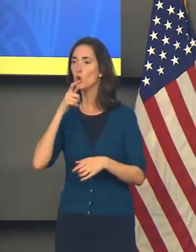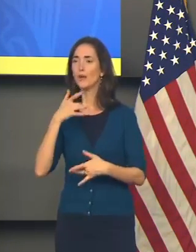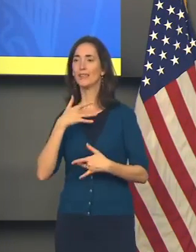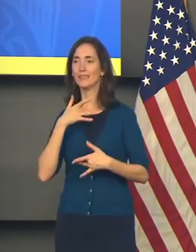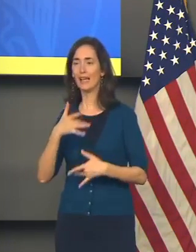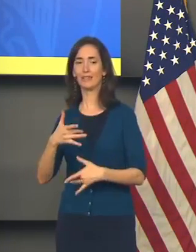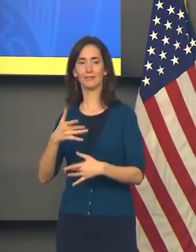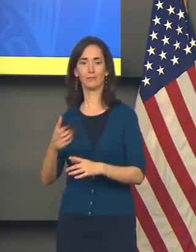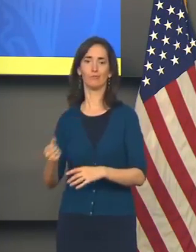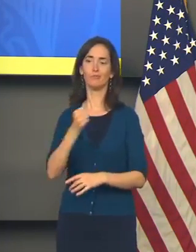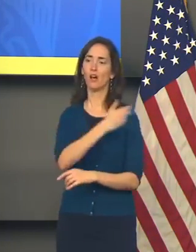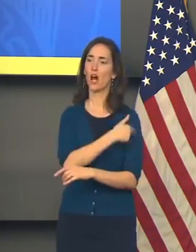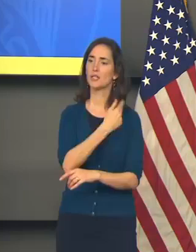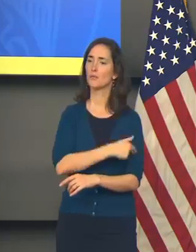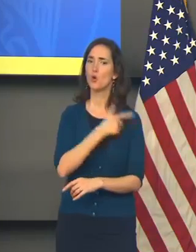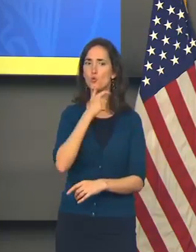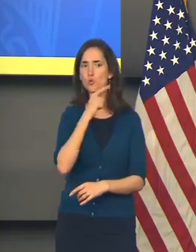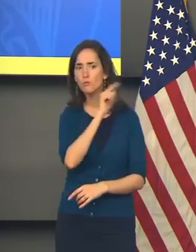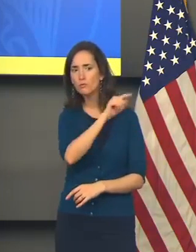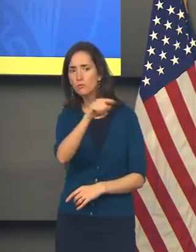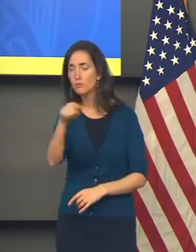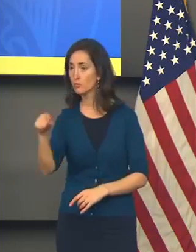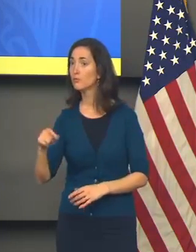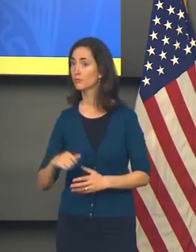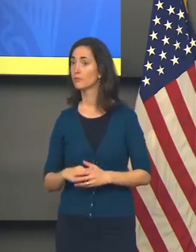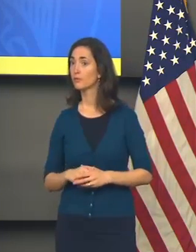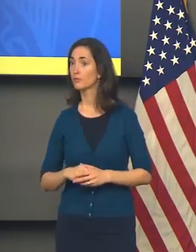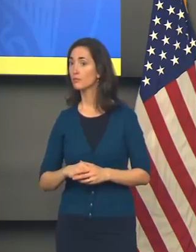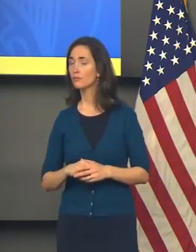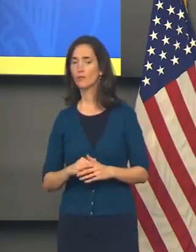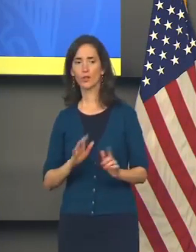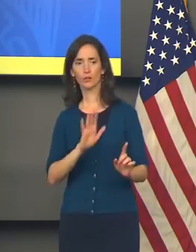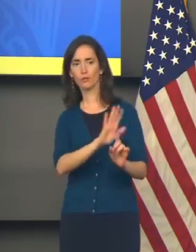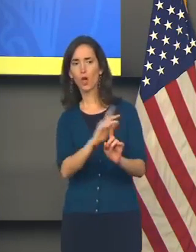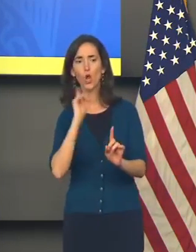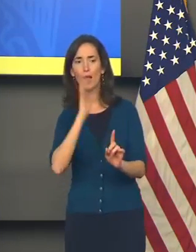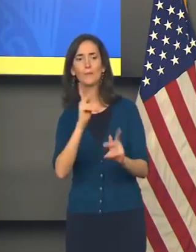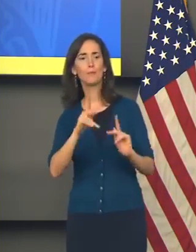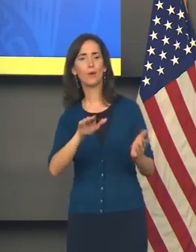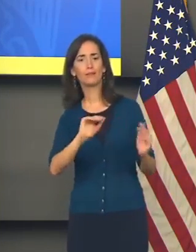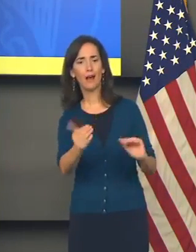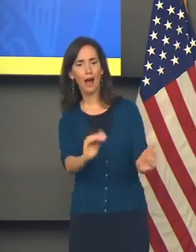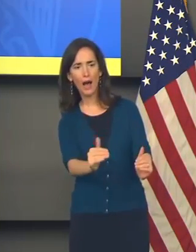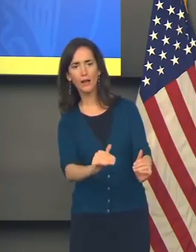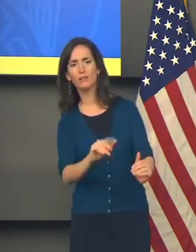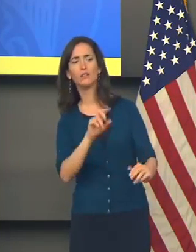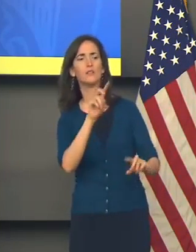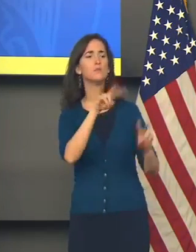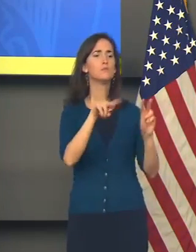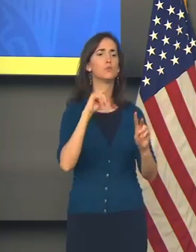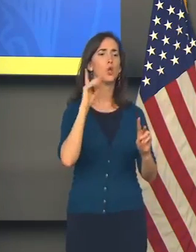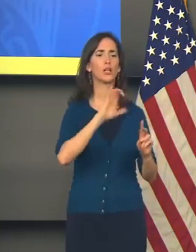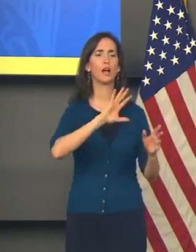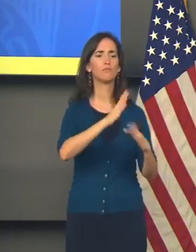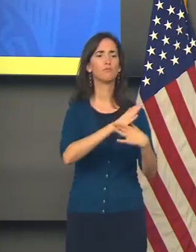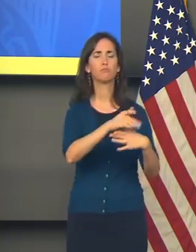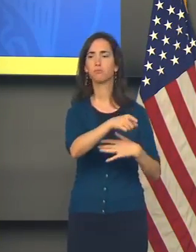ending up in the hospital right now. Who it is that's dying from this disease.